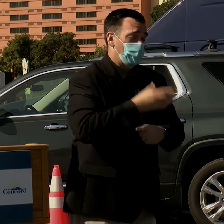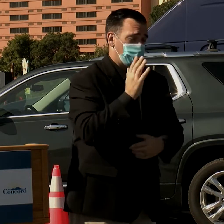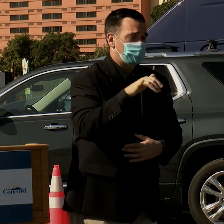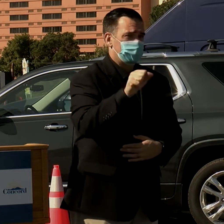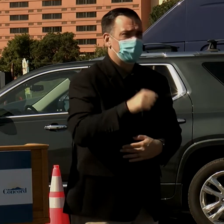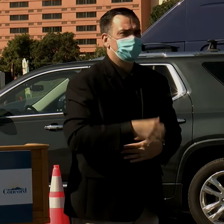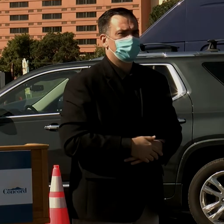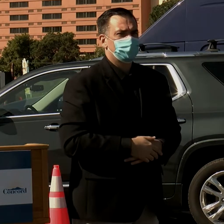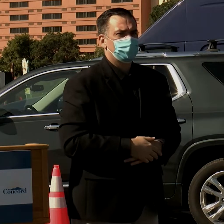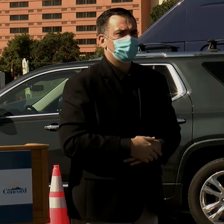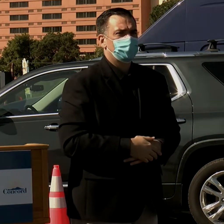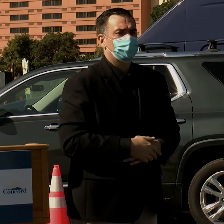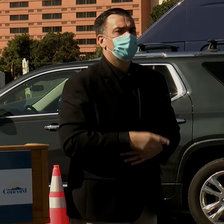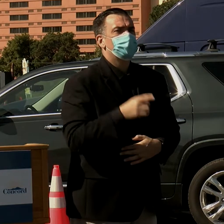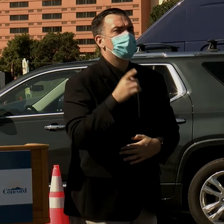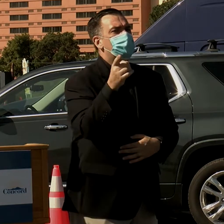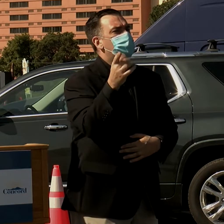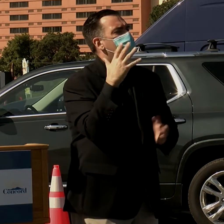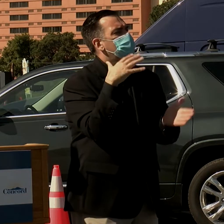right.